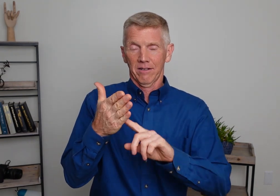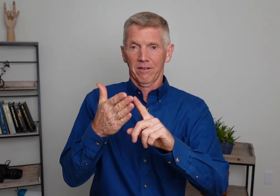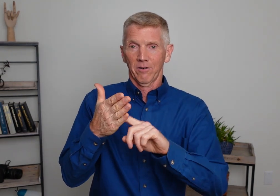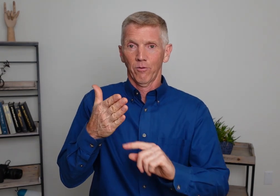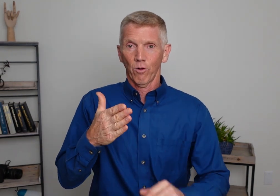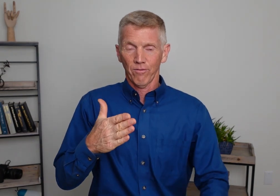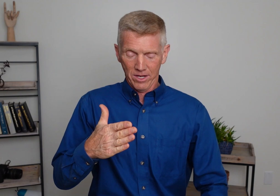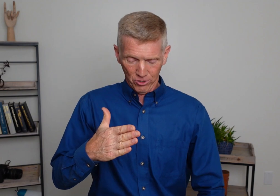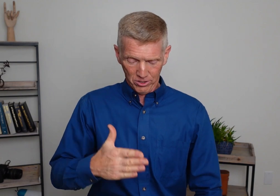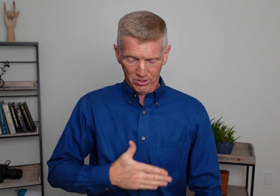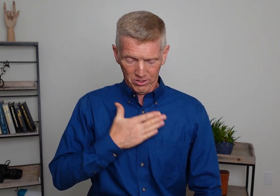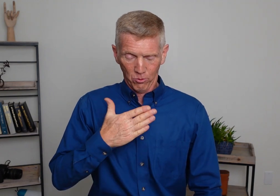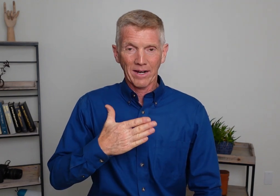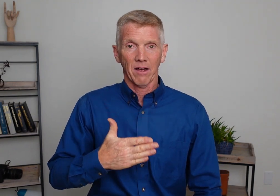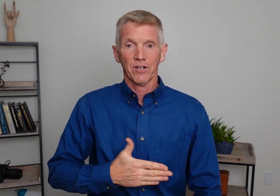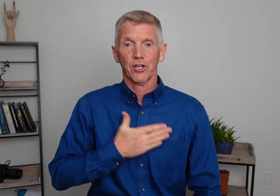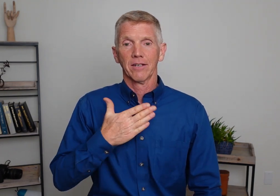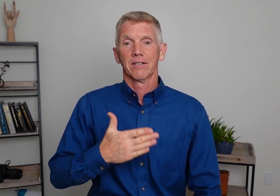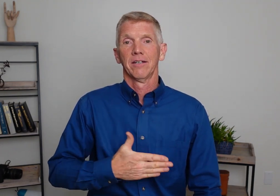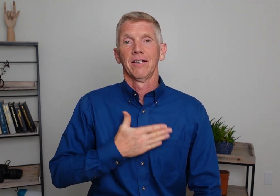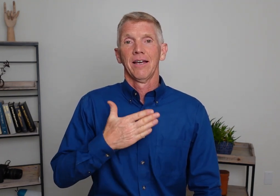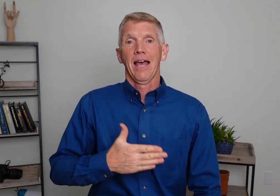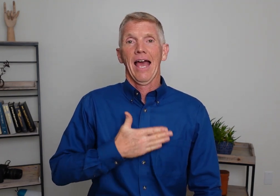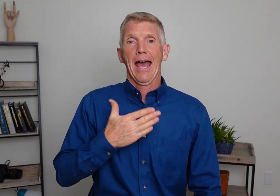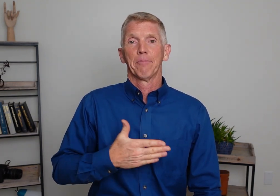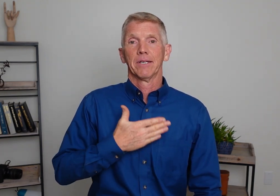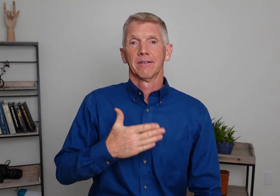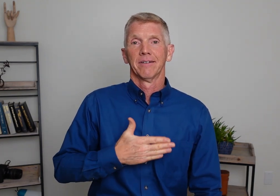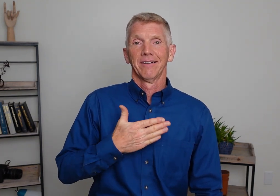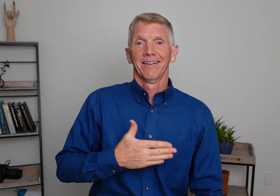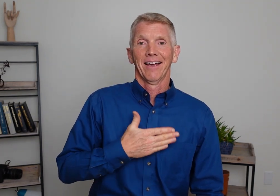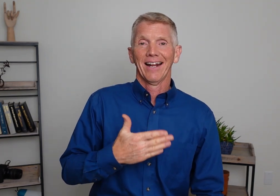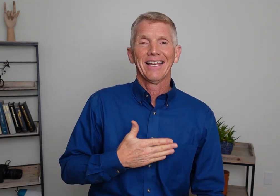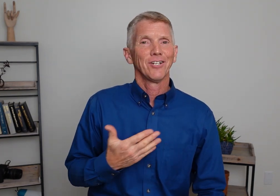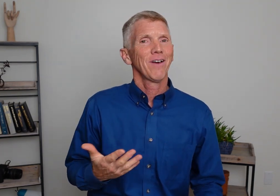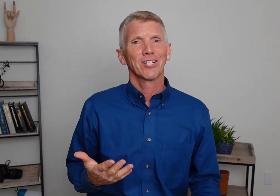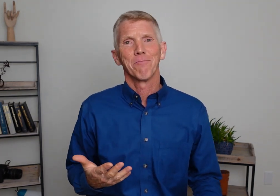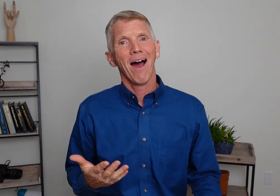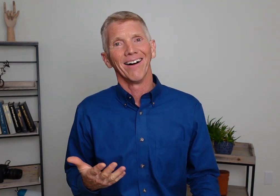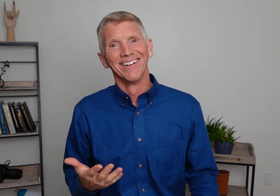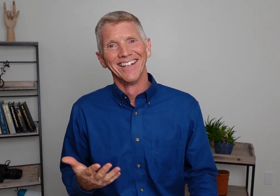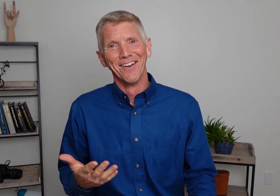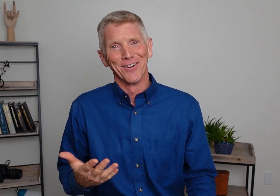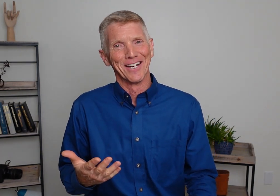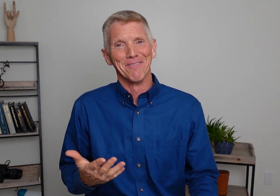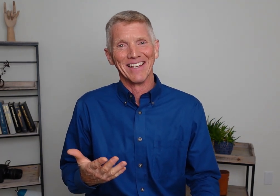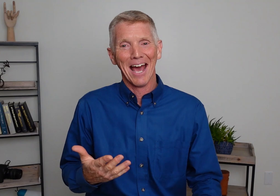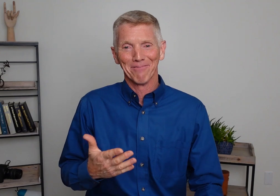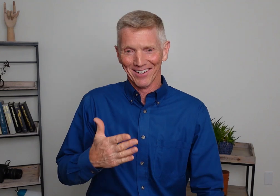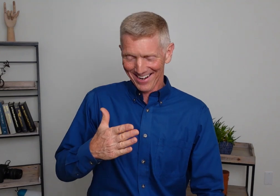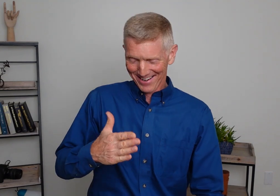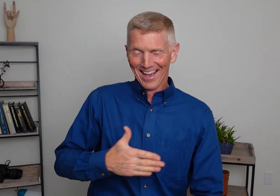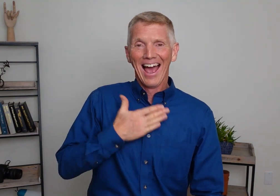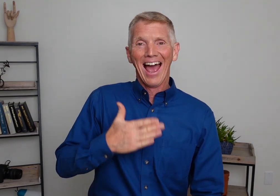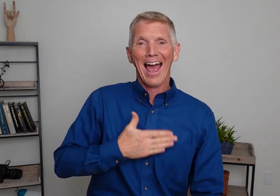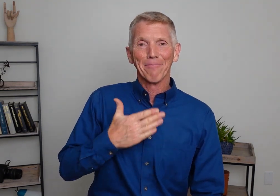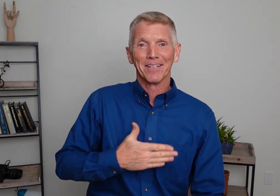Four fingers. Twice off the chest. Happy. And again. You've got to smile. You're going to be happy. Right? Happy.